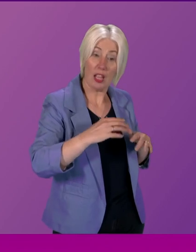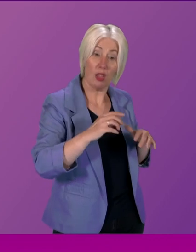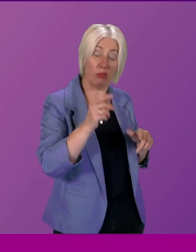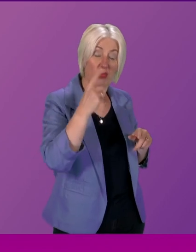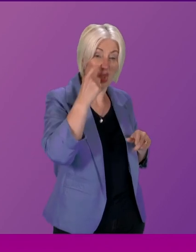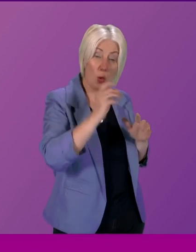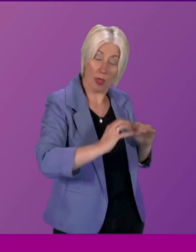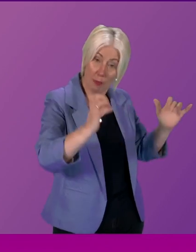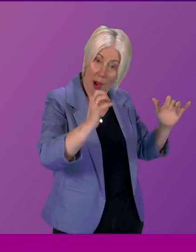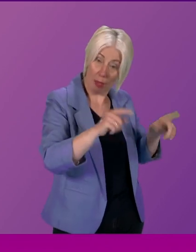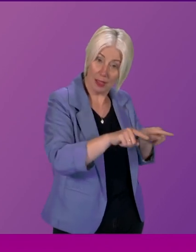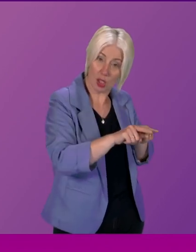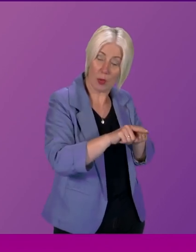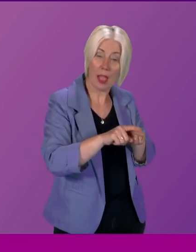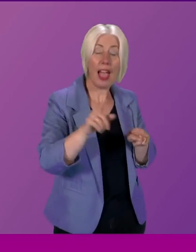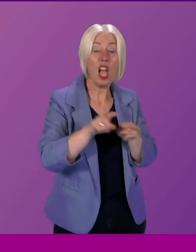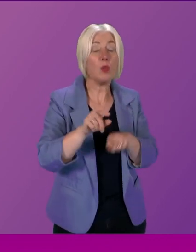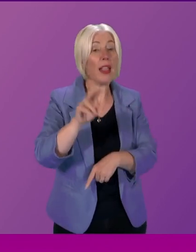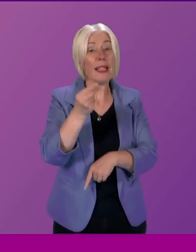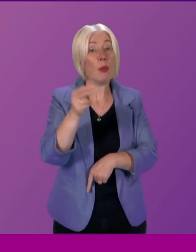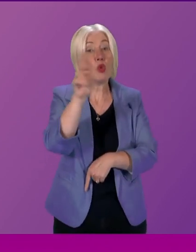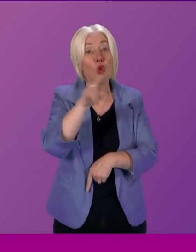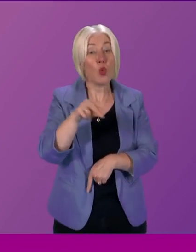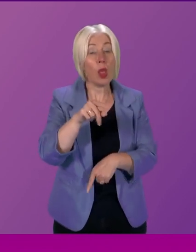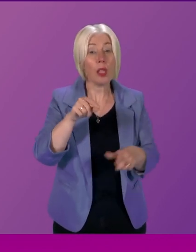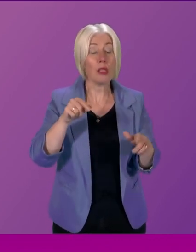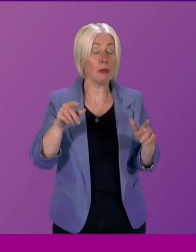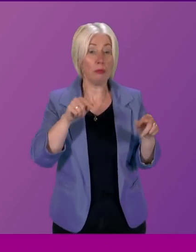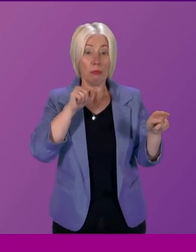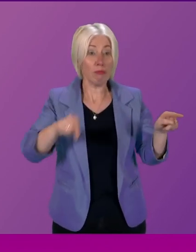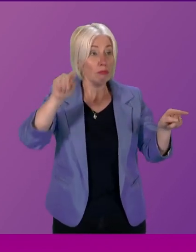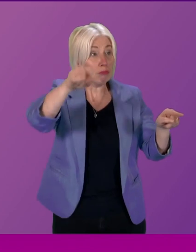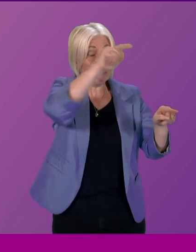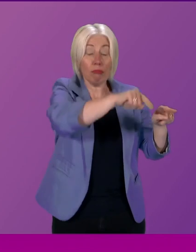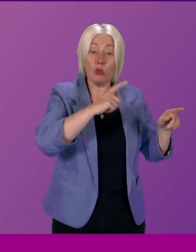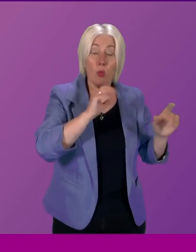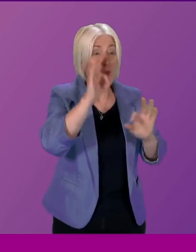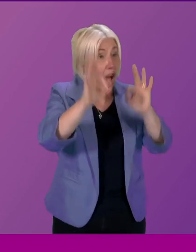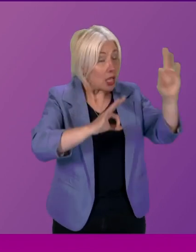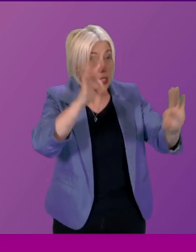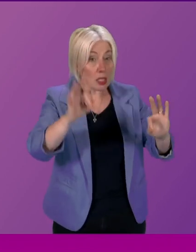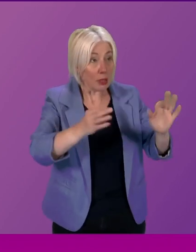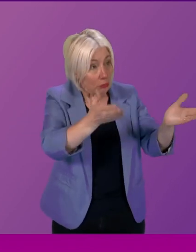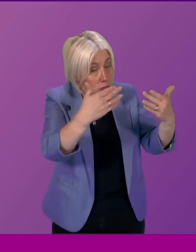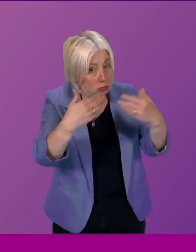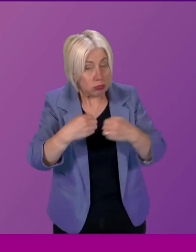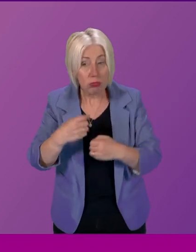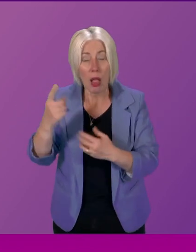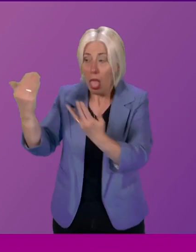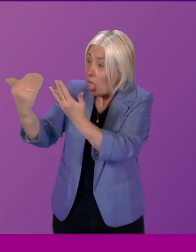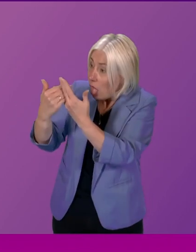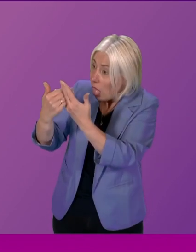of school pupils in lochgelly galashiels and glasgow in addition I will take an intervention you follow kane